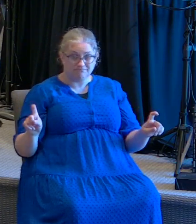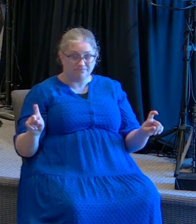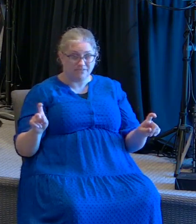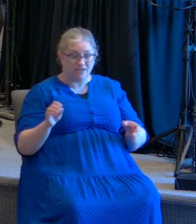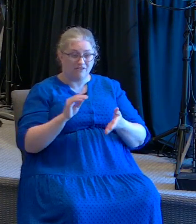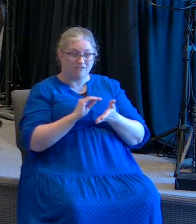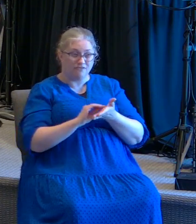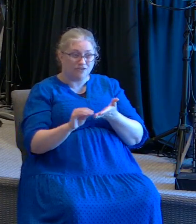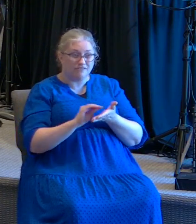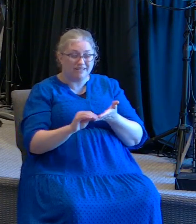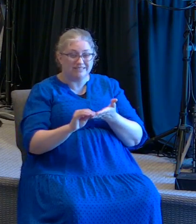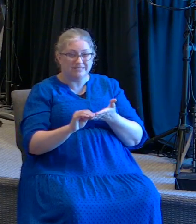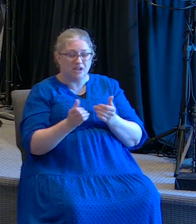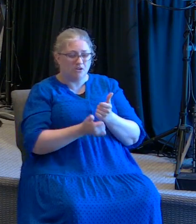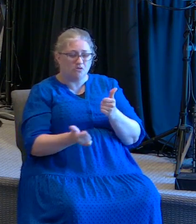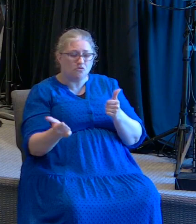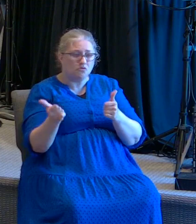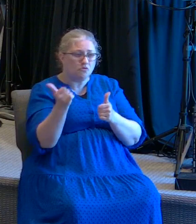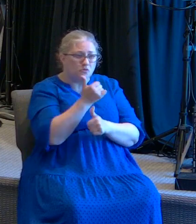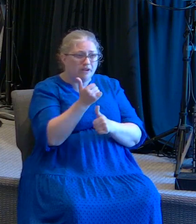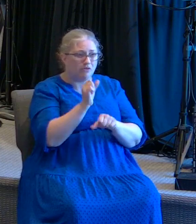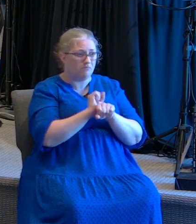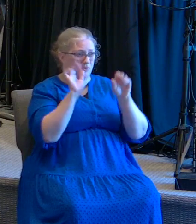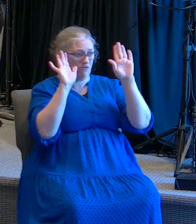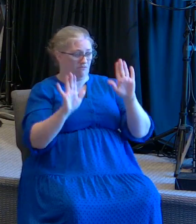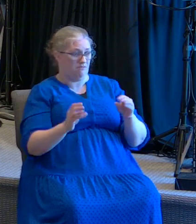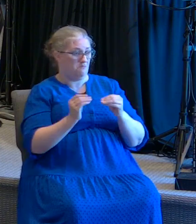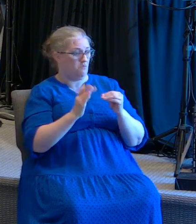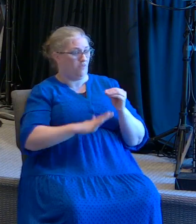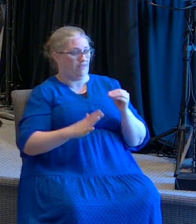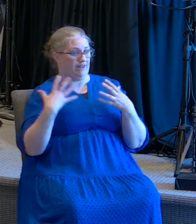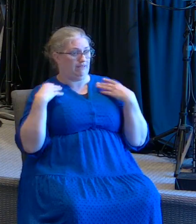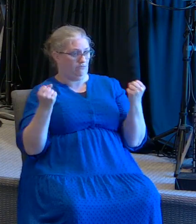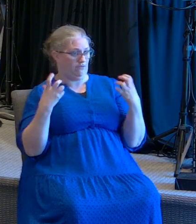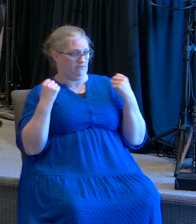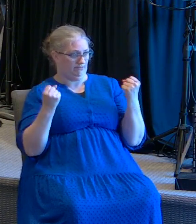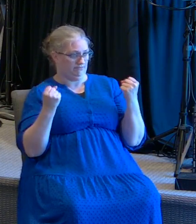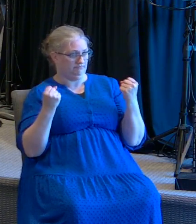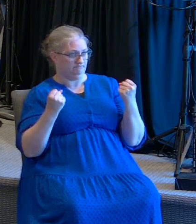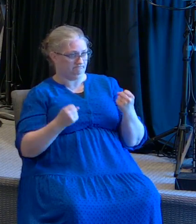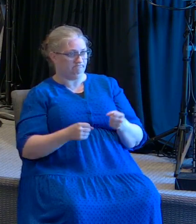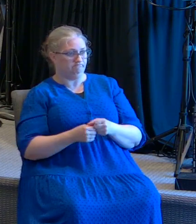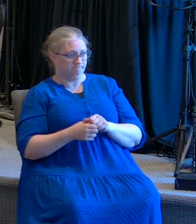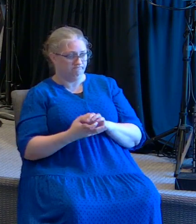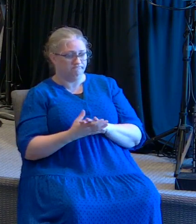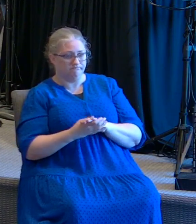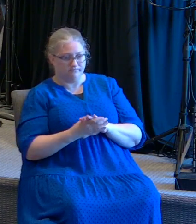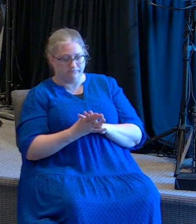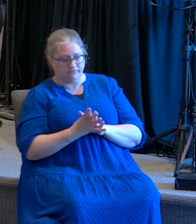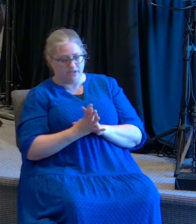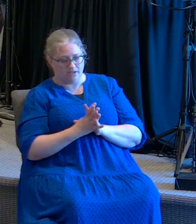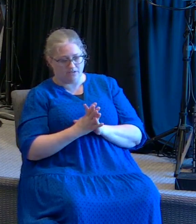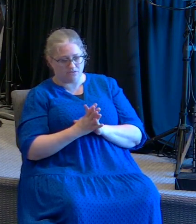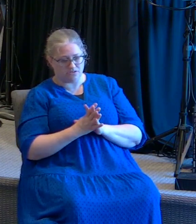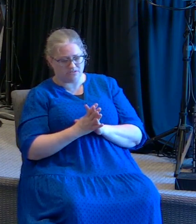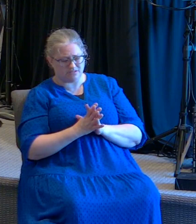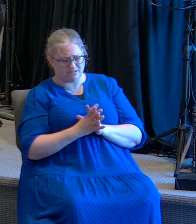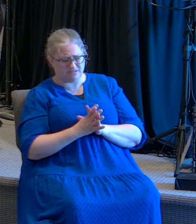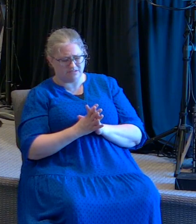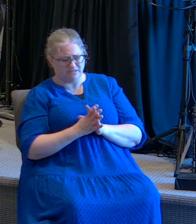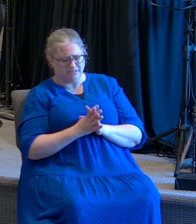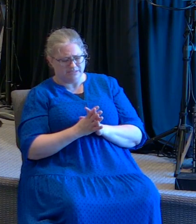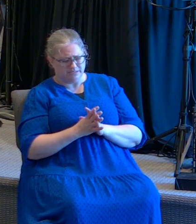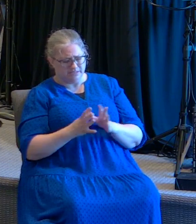Forgiveness is a greater miracle than healing. El perdón de pecados es un milagro más mayor que la sanidad física.